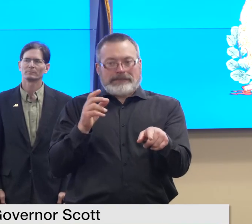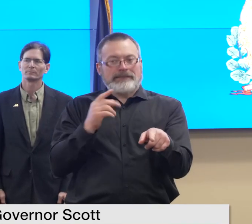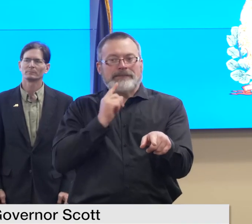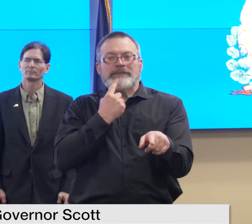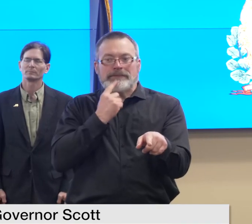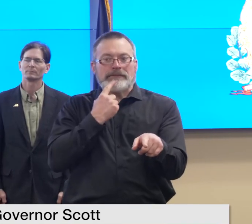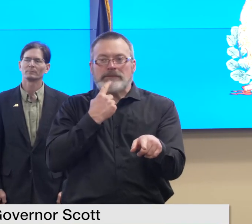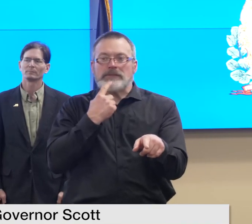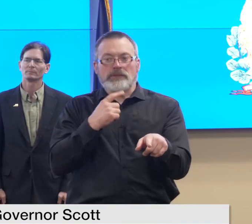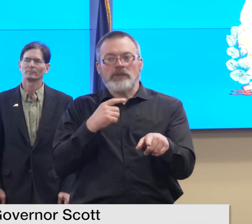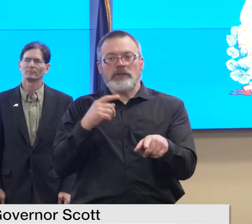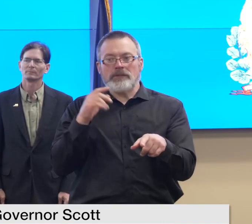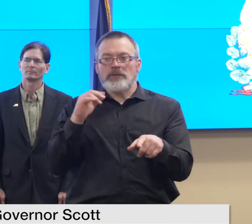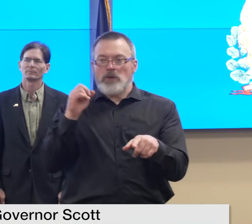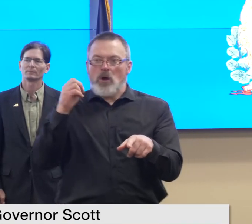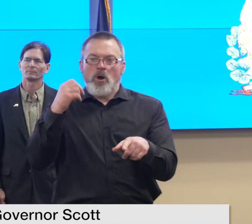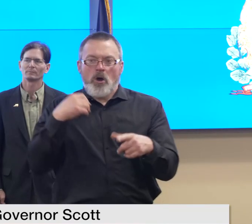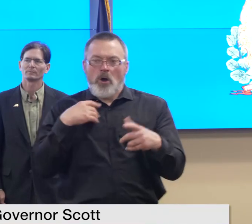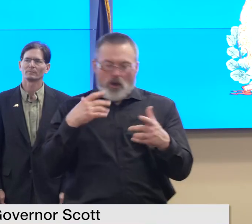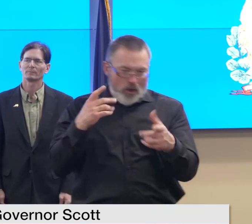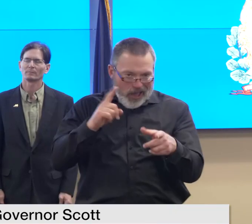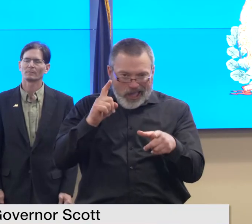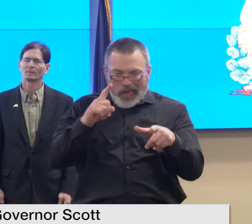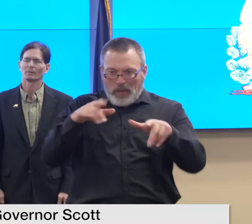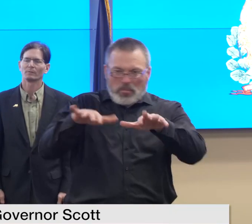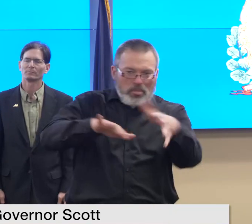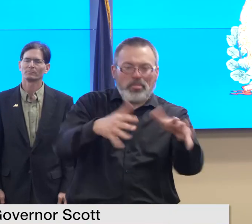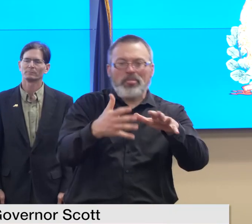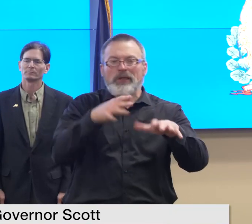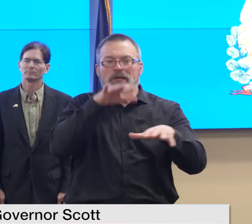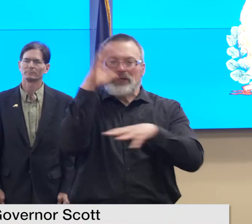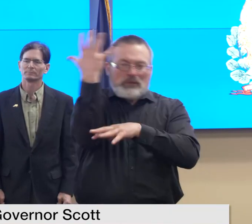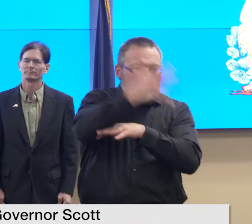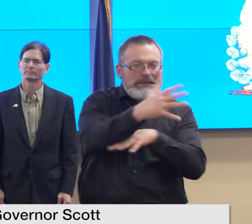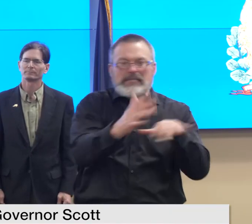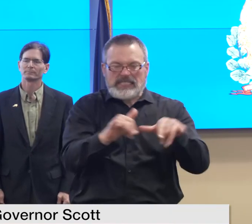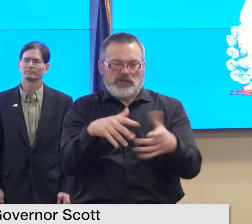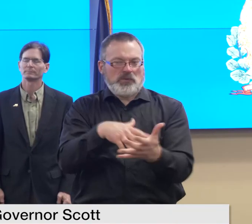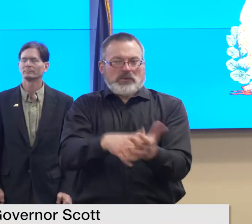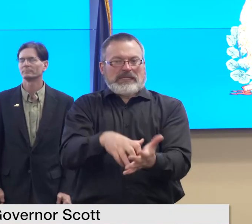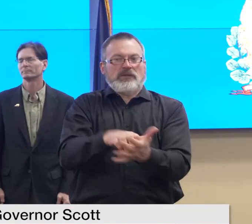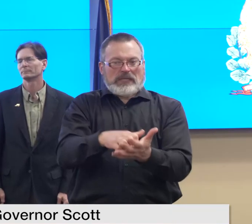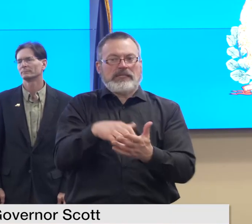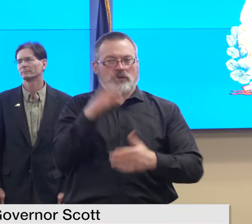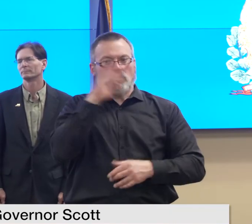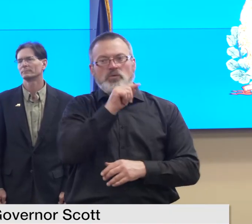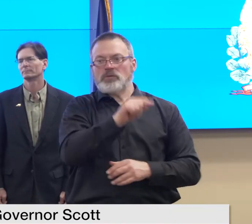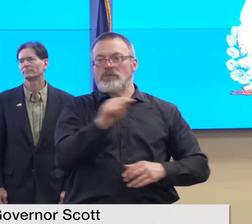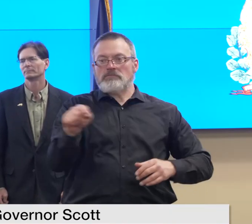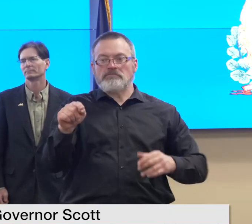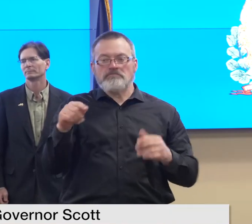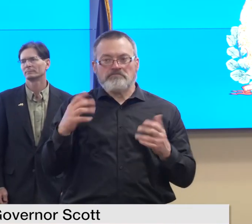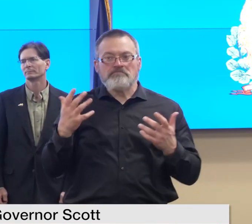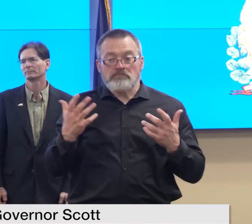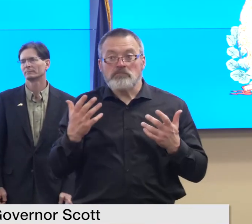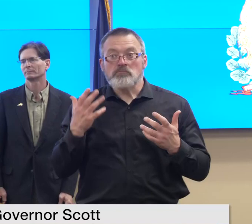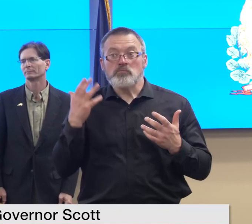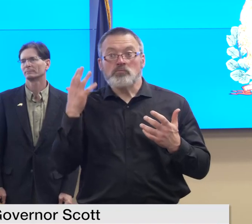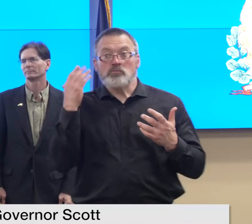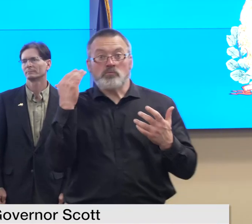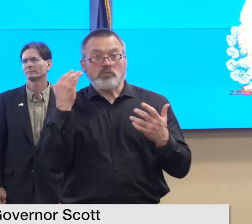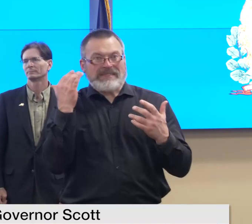and large woody debris to flood flows i share this as an example because of the potential direct risk